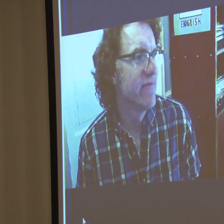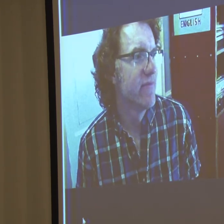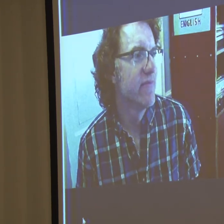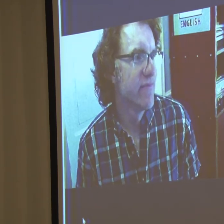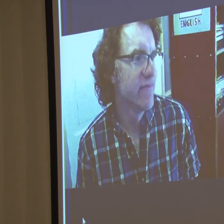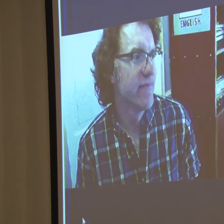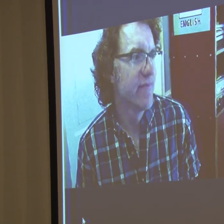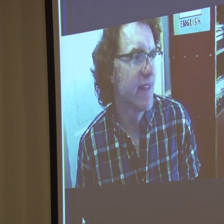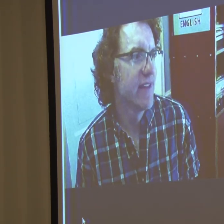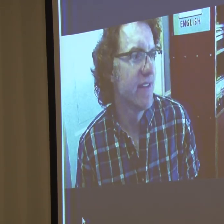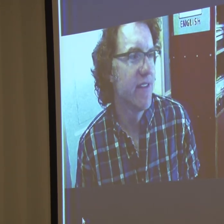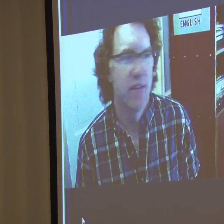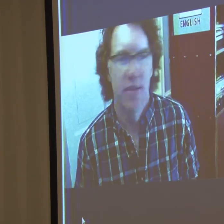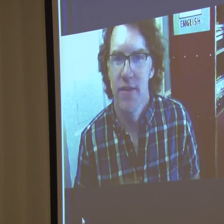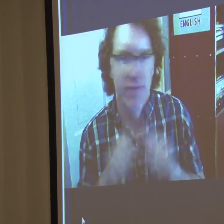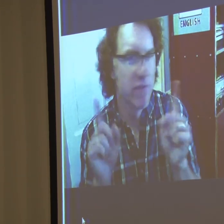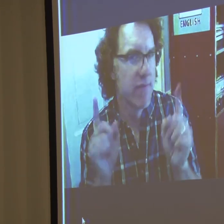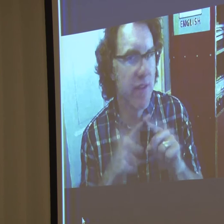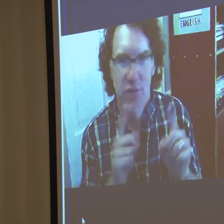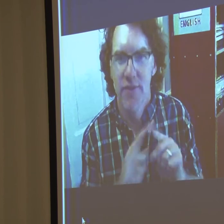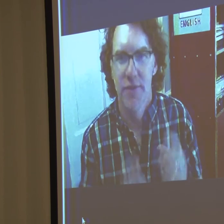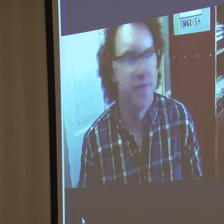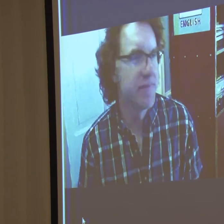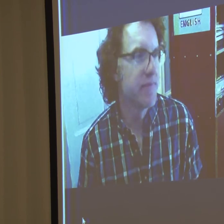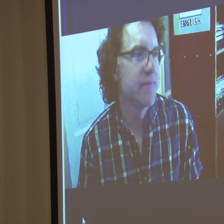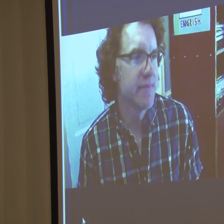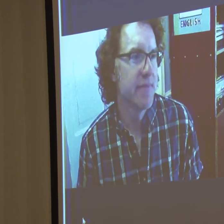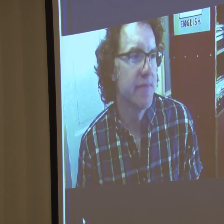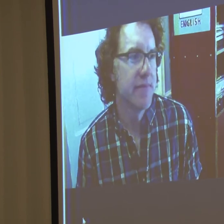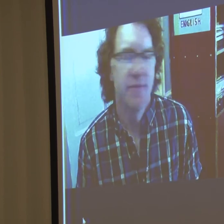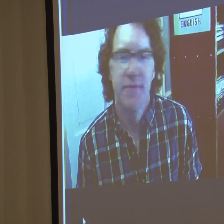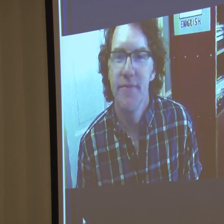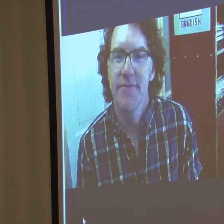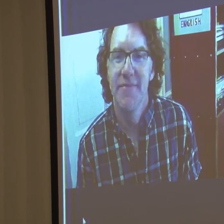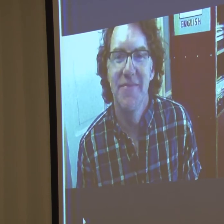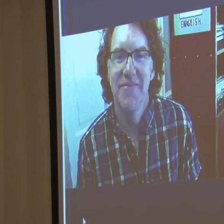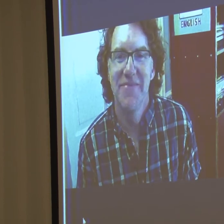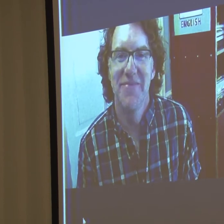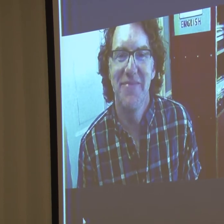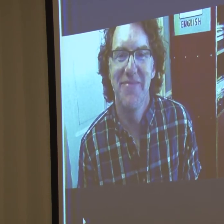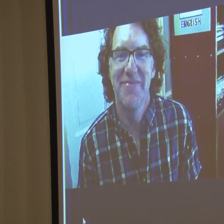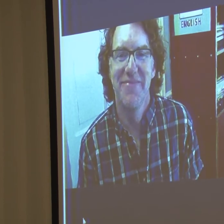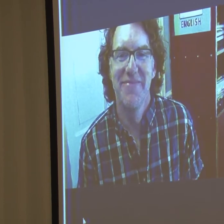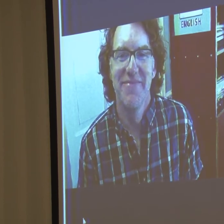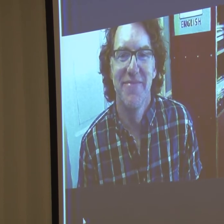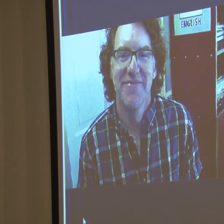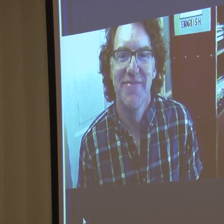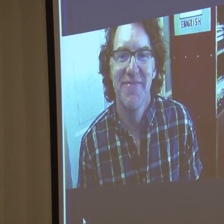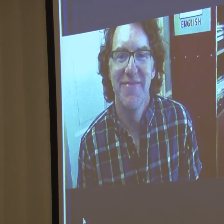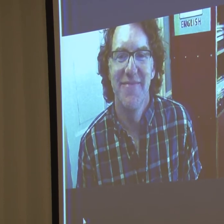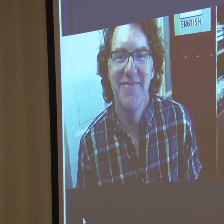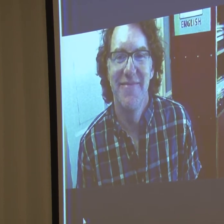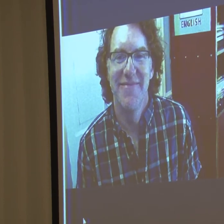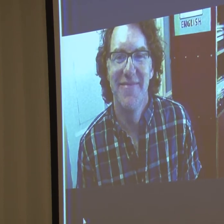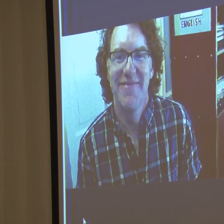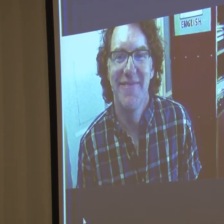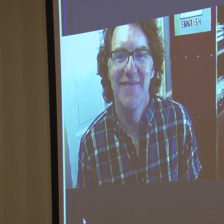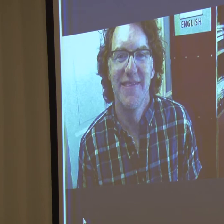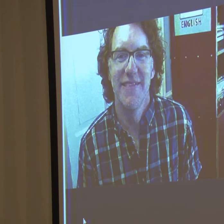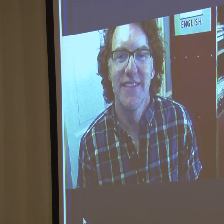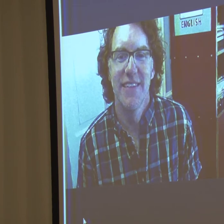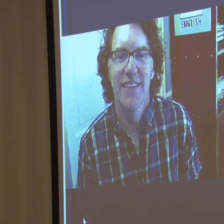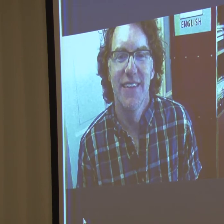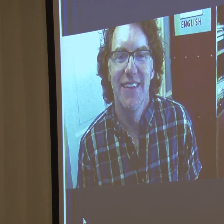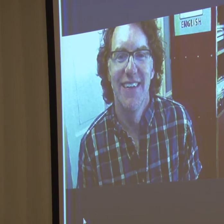all know the same sign language. But, oftentimes, no. Very different. Thank you. So, this is Sandy